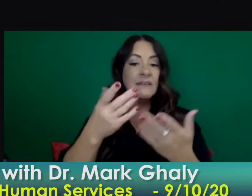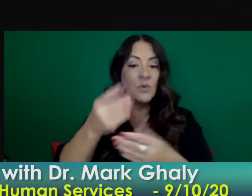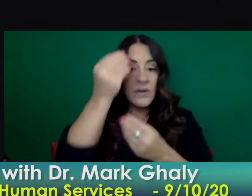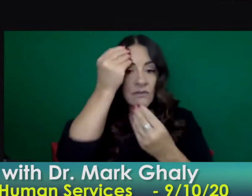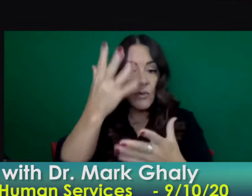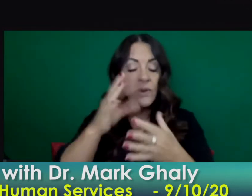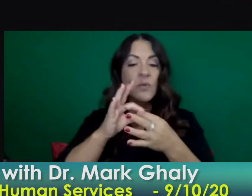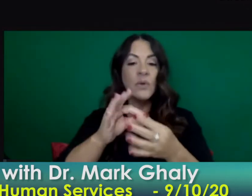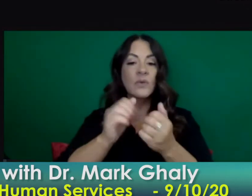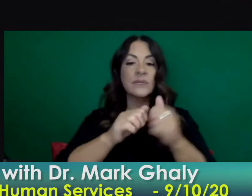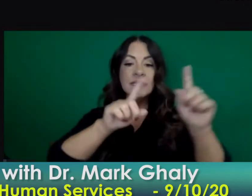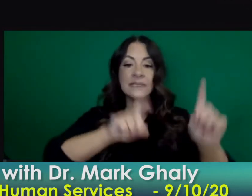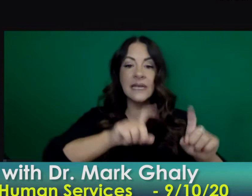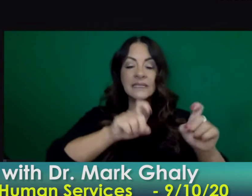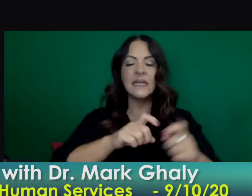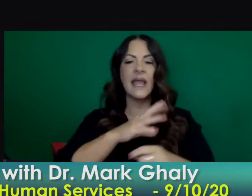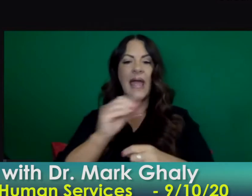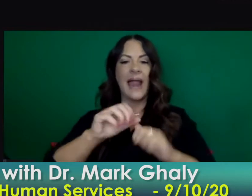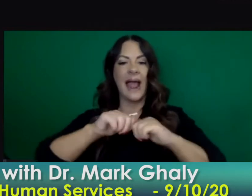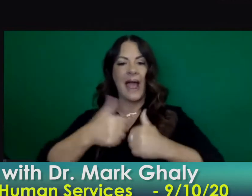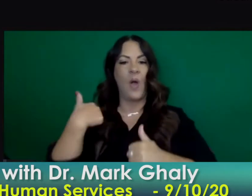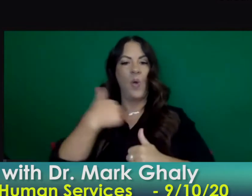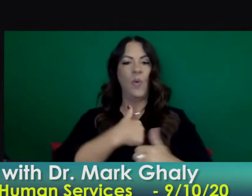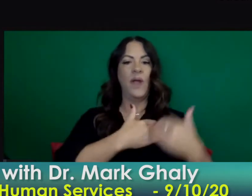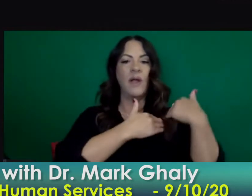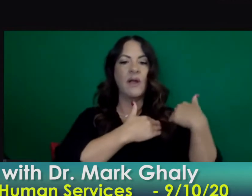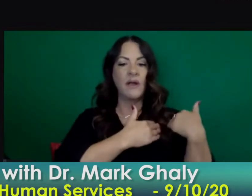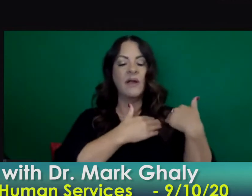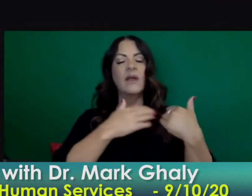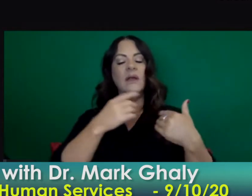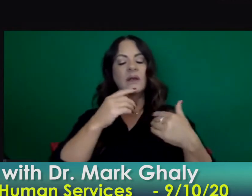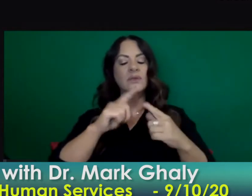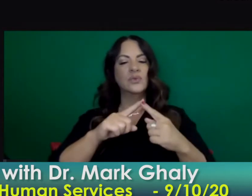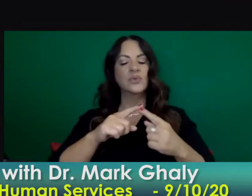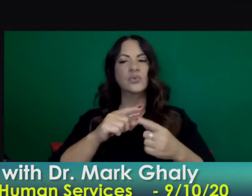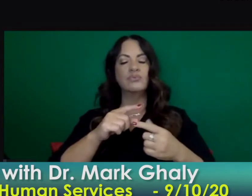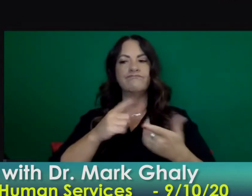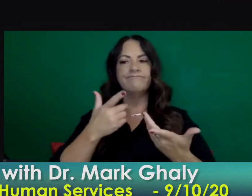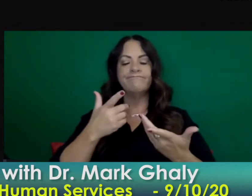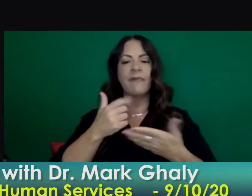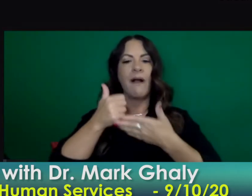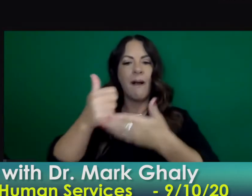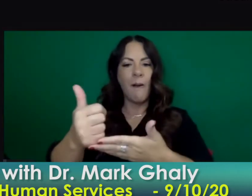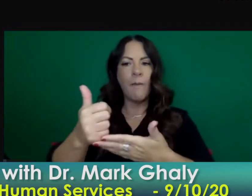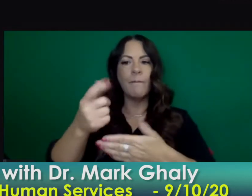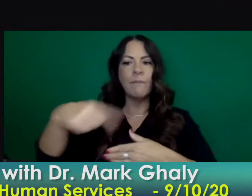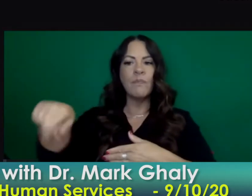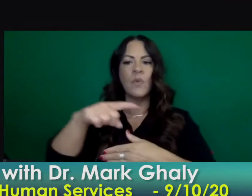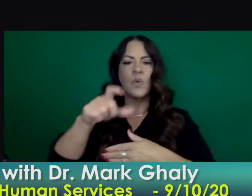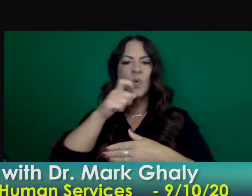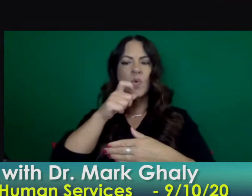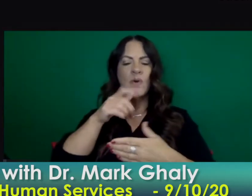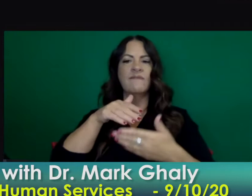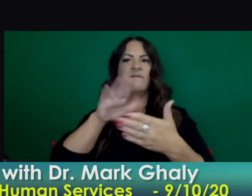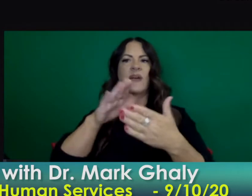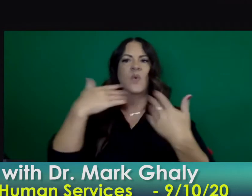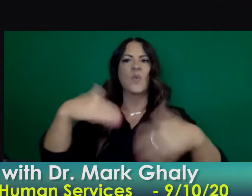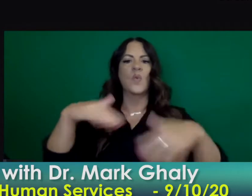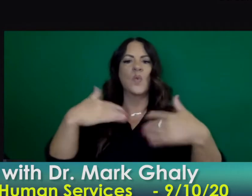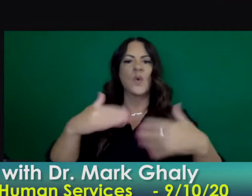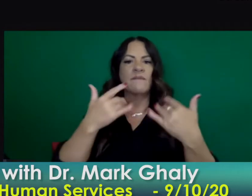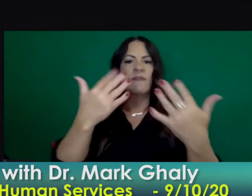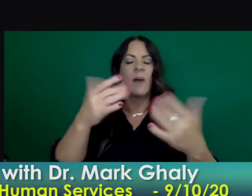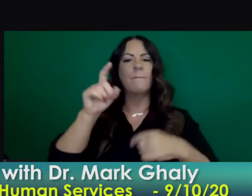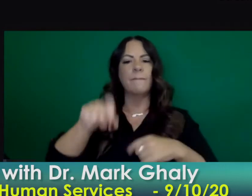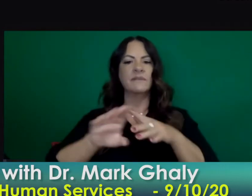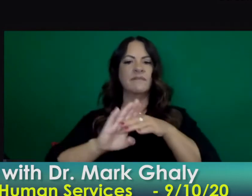response as an agency to some of the needs those who are facing evacuations from wildfires across the